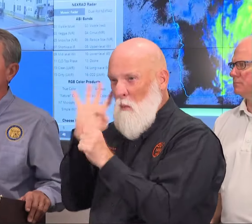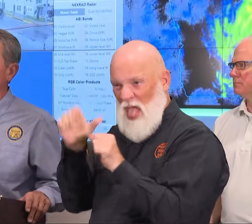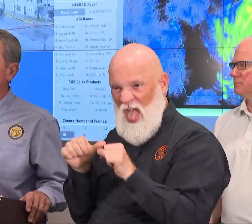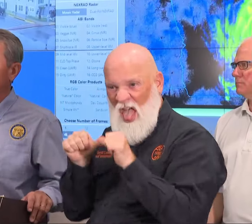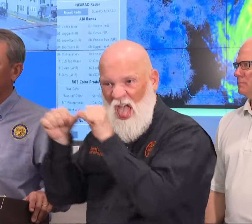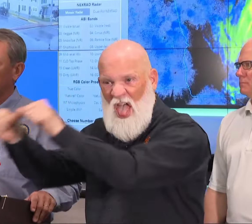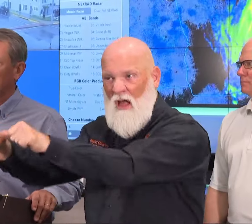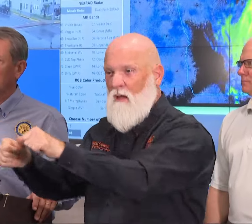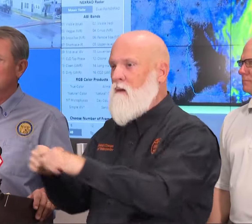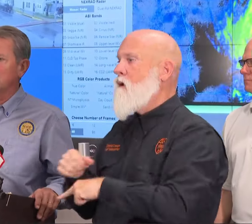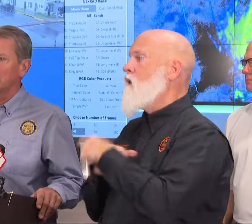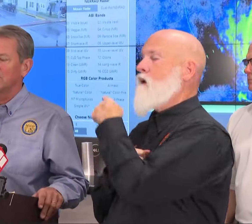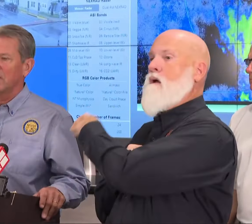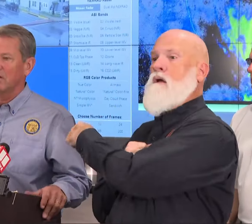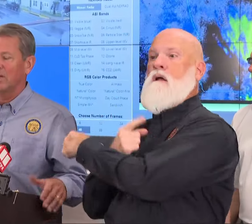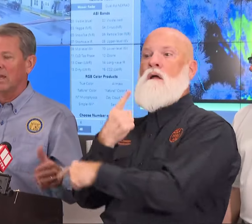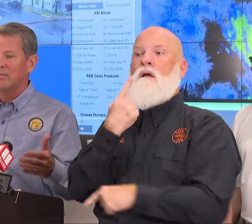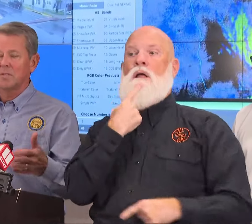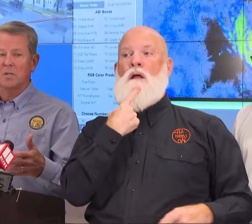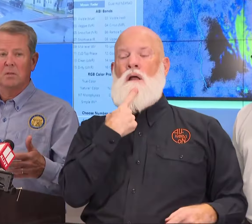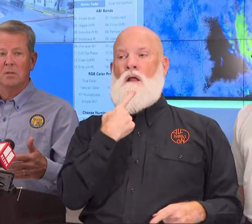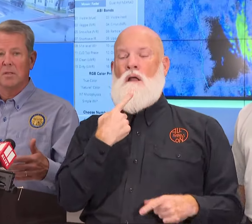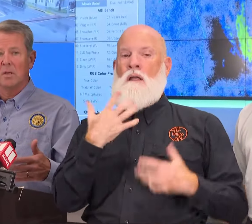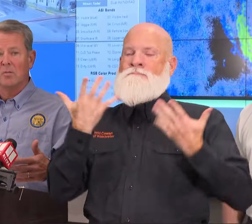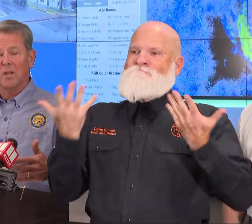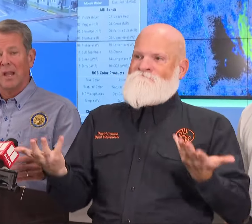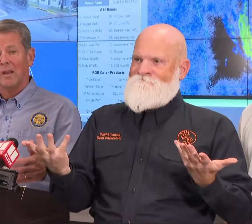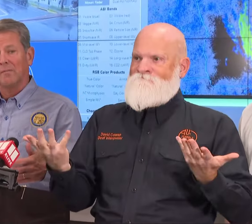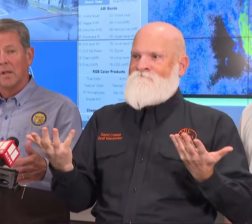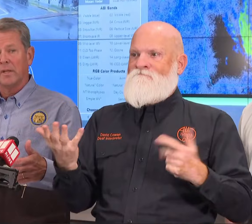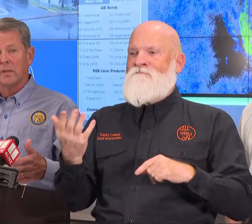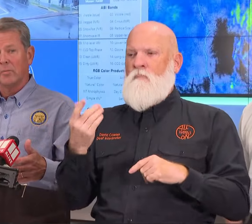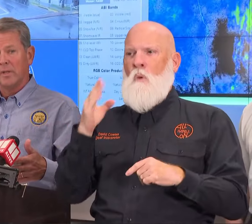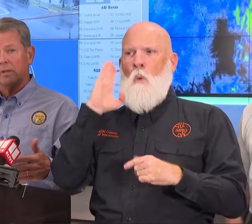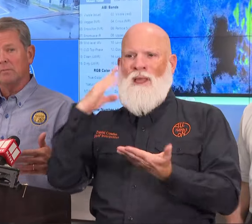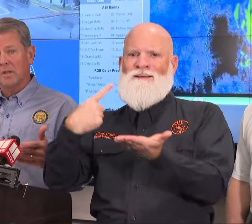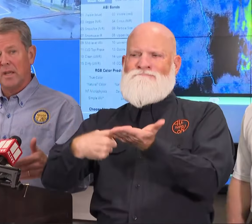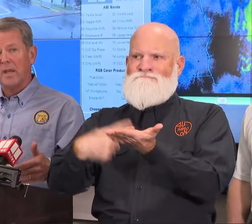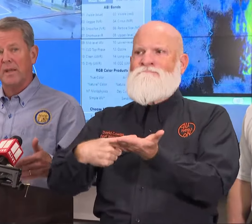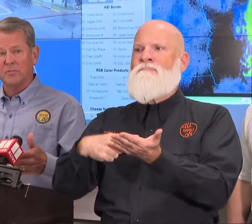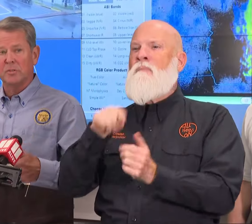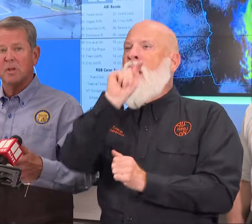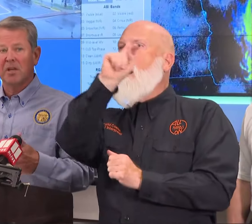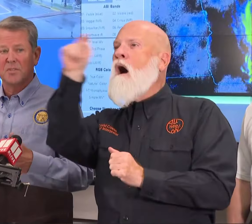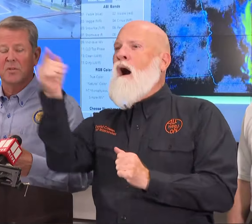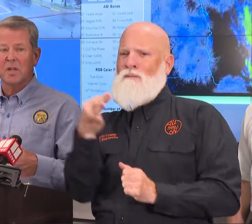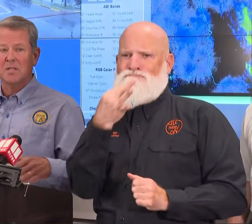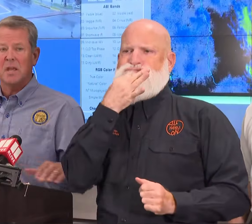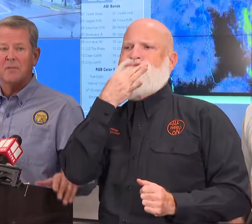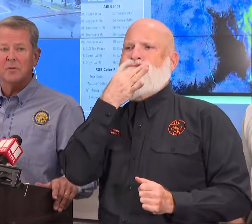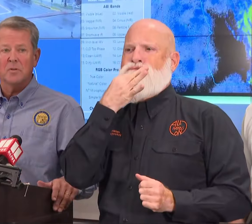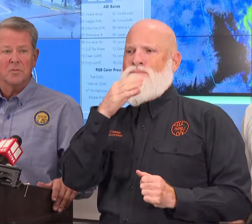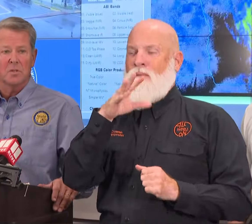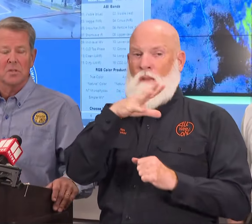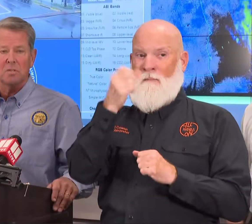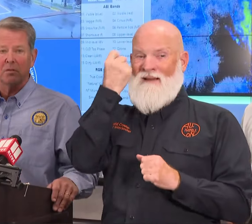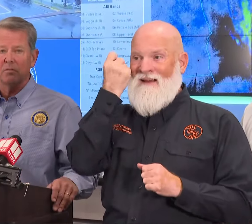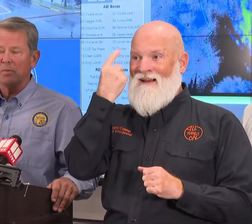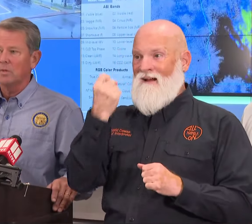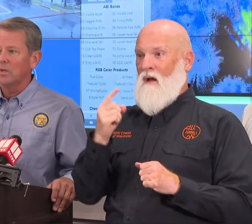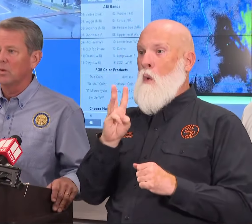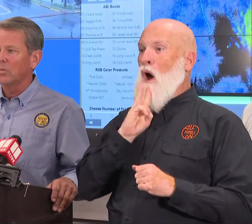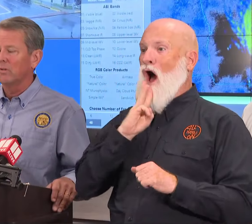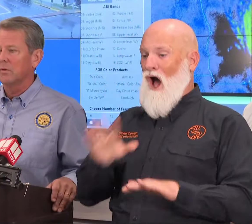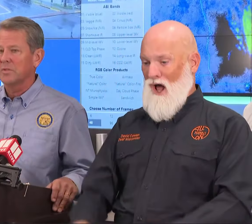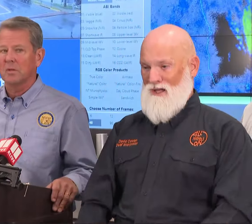speak to how long he thinks the event. I mean, obviously, you know, a lot of flooding will be a day, two days, three days after is,